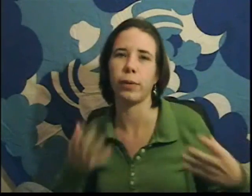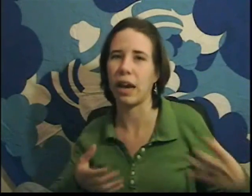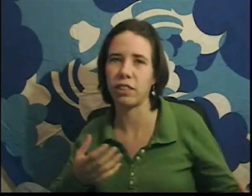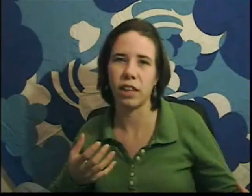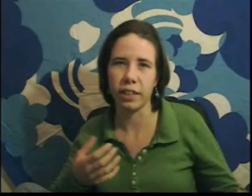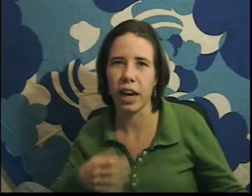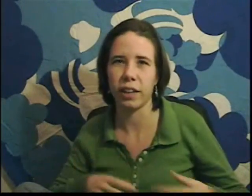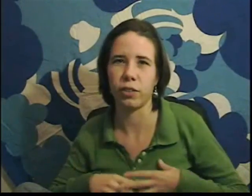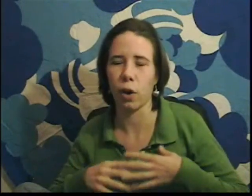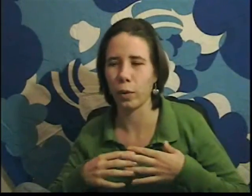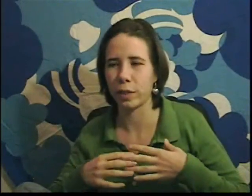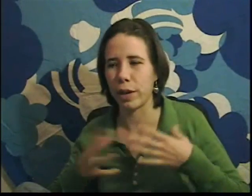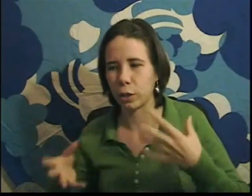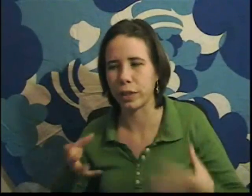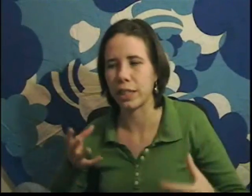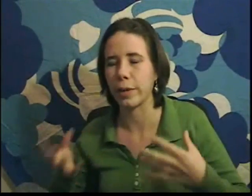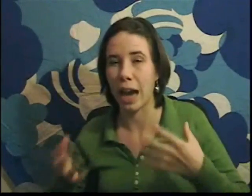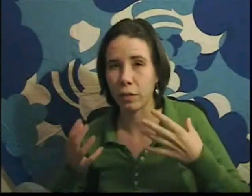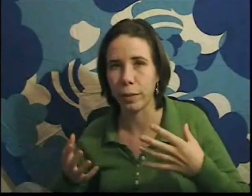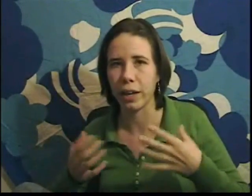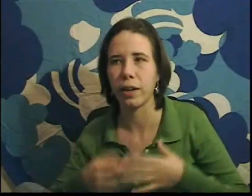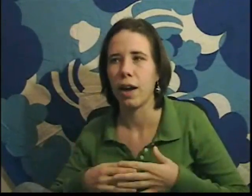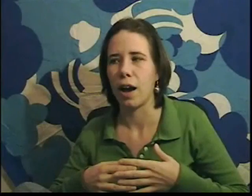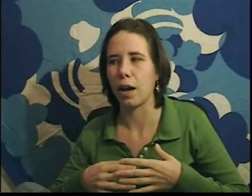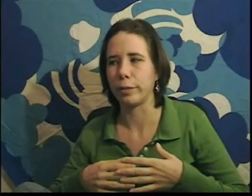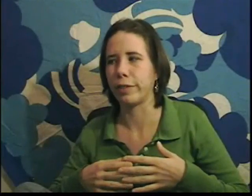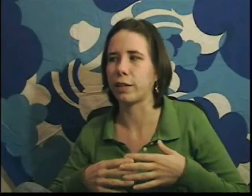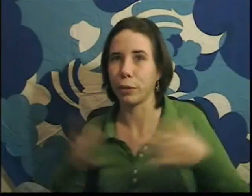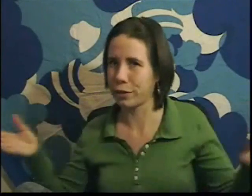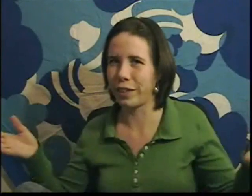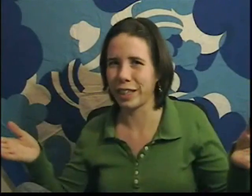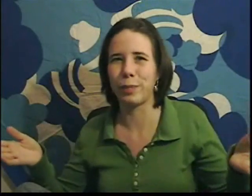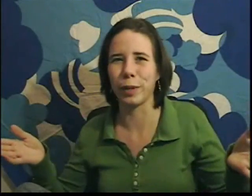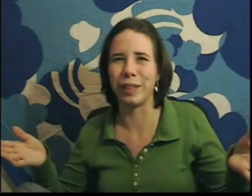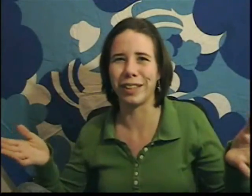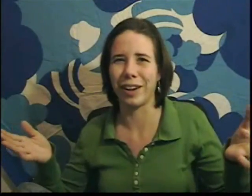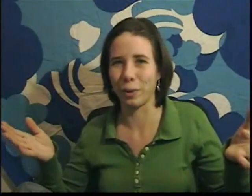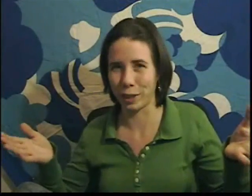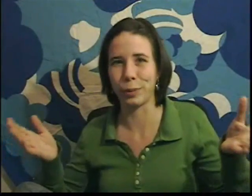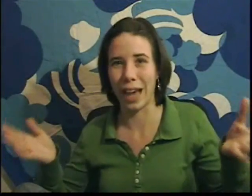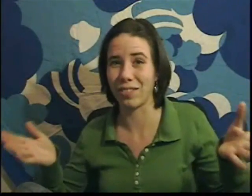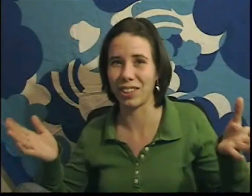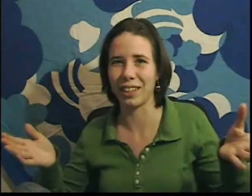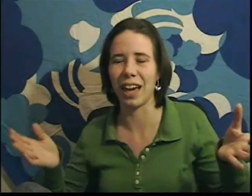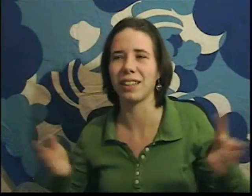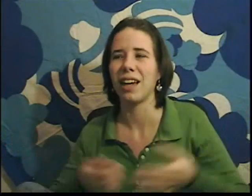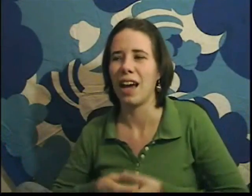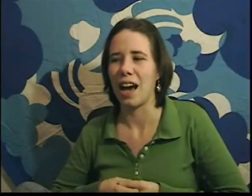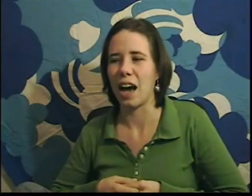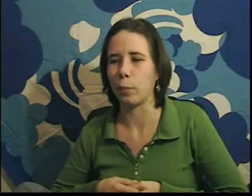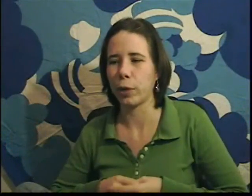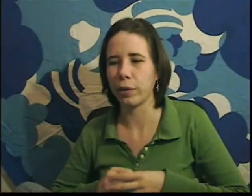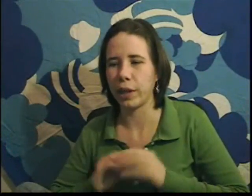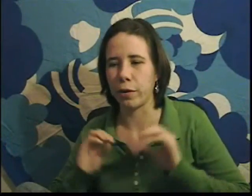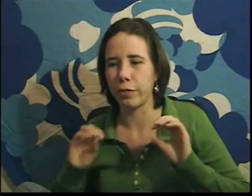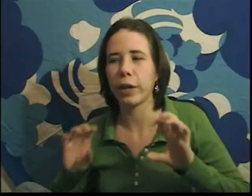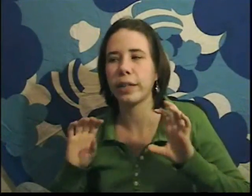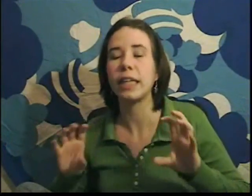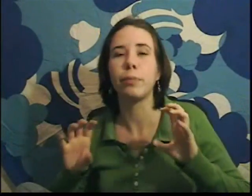that we haven't done yet. There are always measurements that we haven't made. In fact, most of the experiments are ones we haven't done yet. We only know a very little